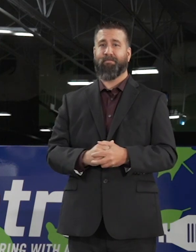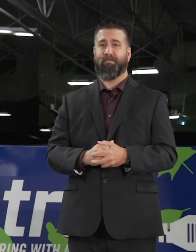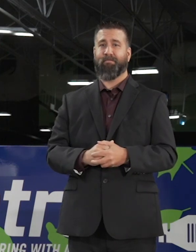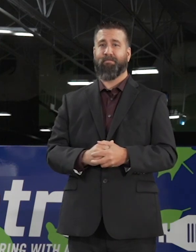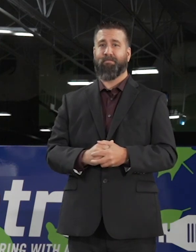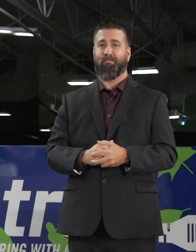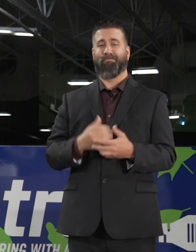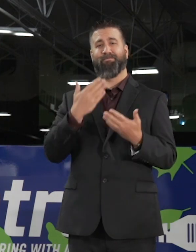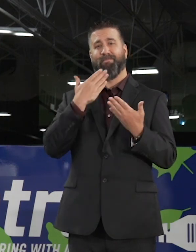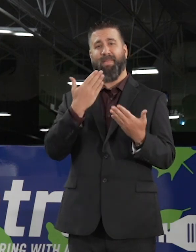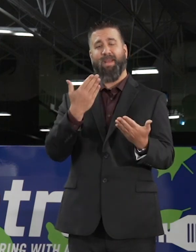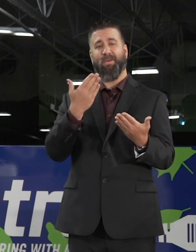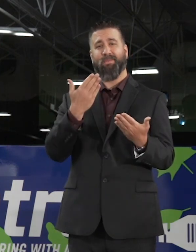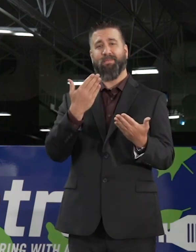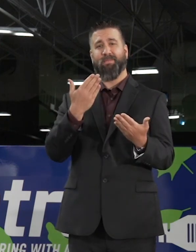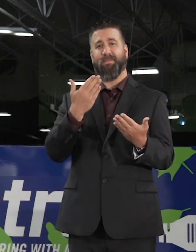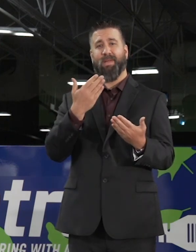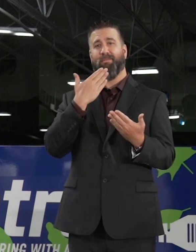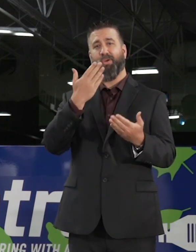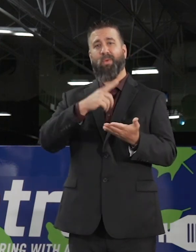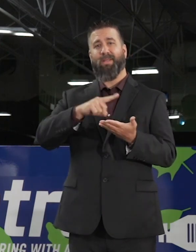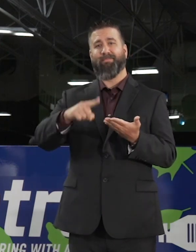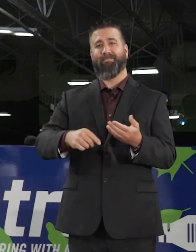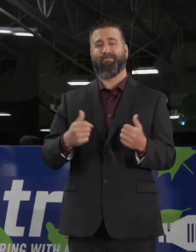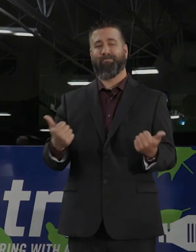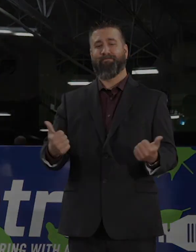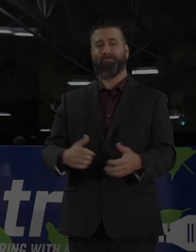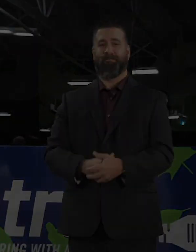Okay. Thank you and have a good weekend. you.